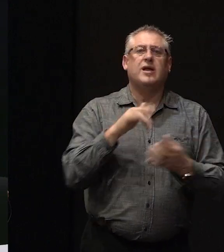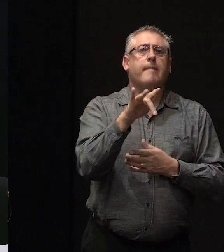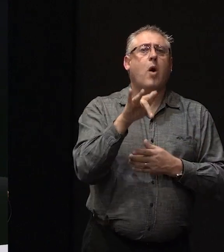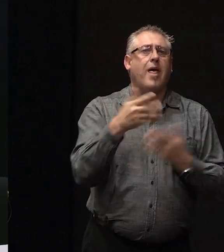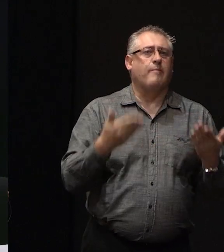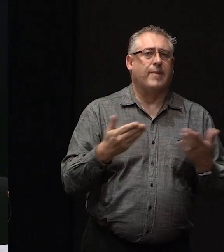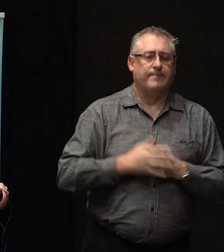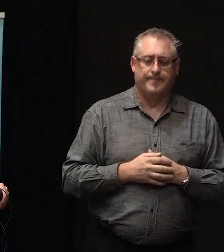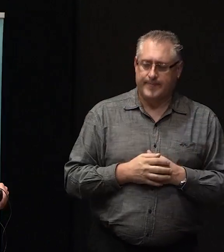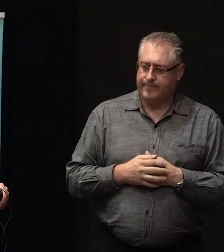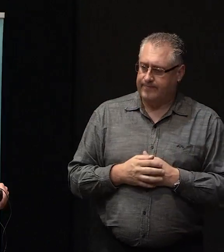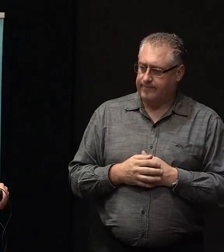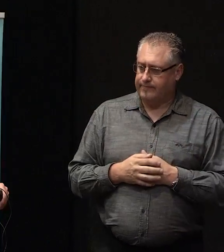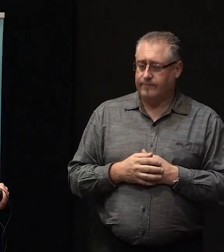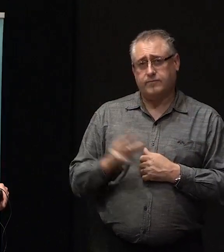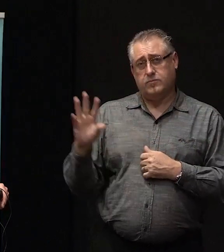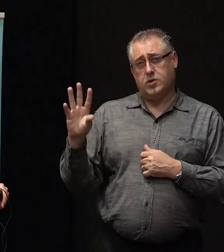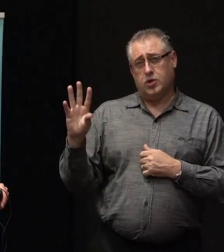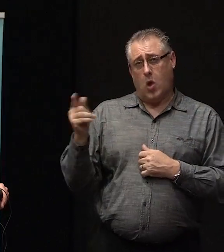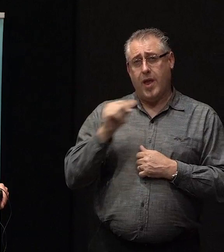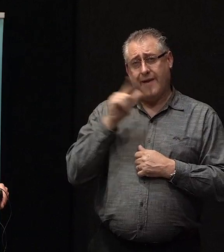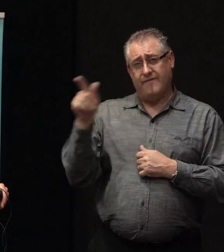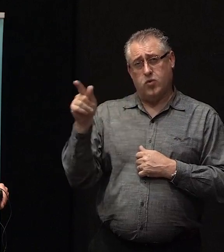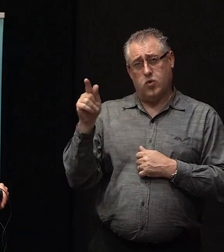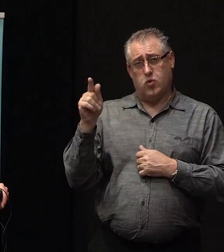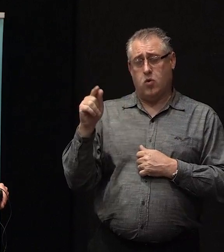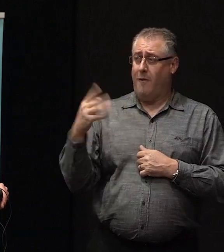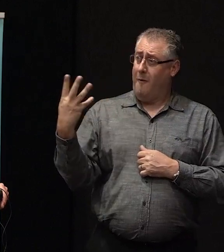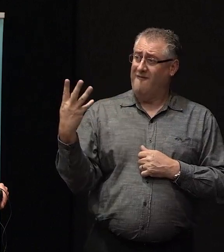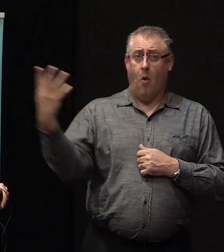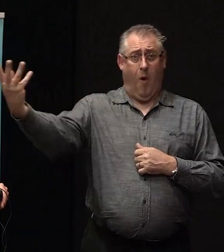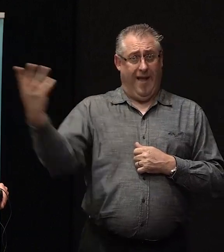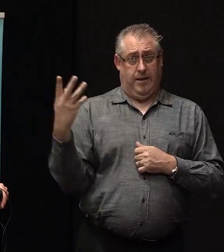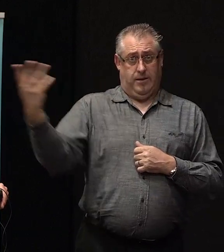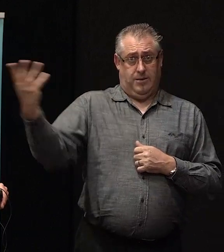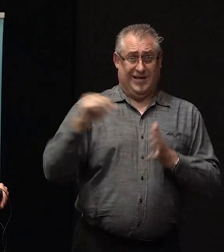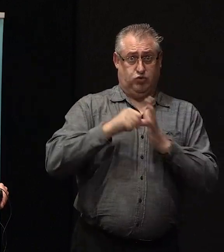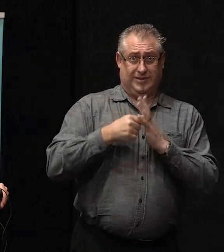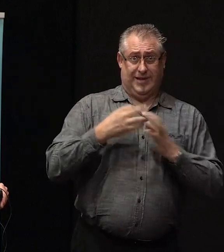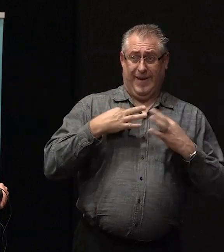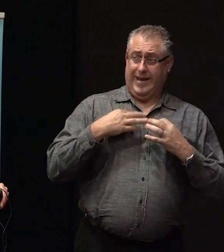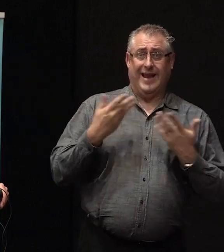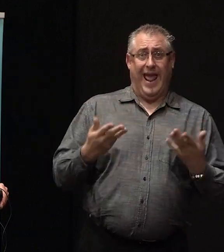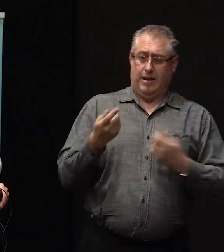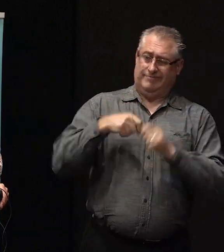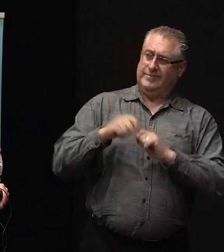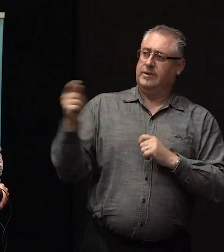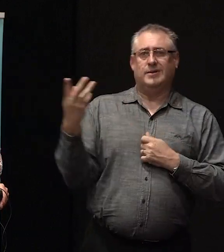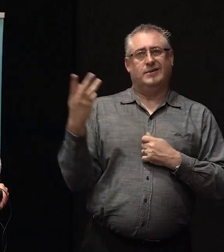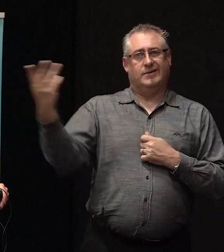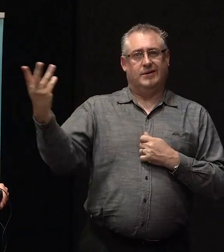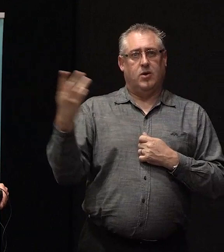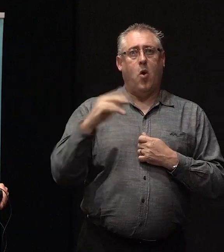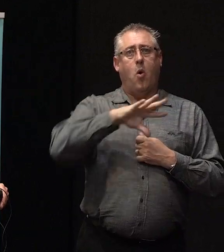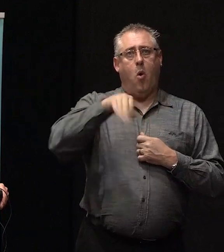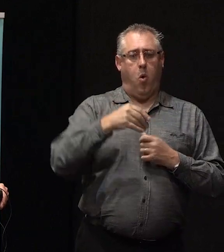at the moment. So the idea would be, if I just, if we imagine that you four all live on, you know, you're in four elderly people's houses all